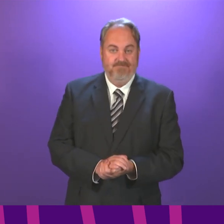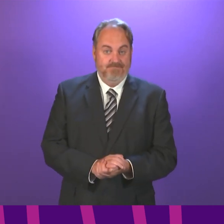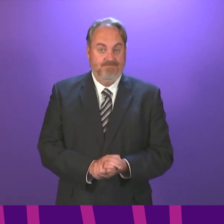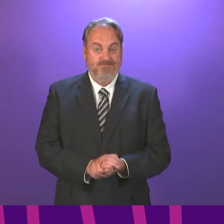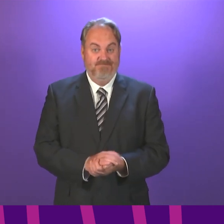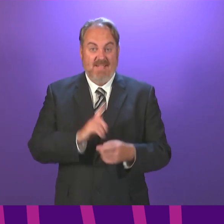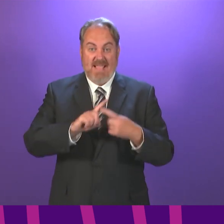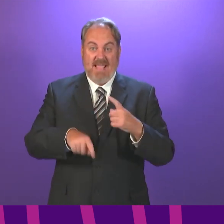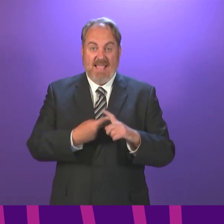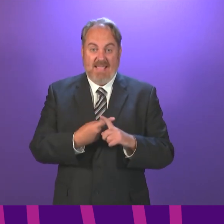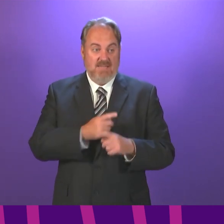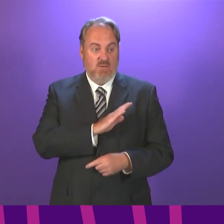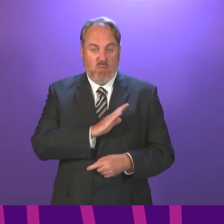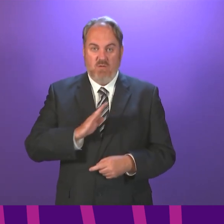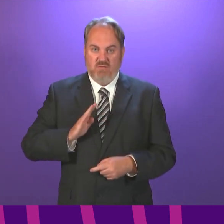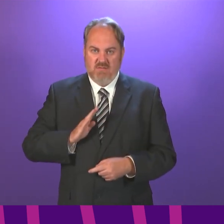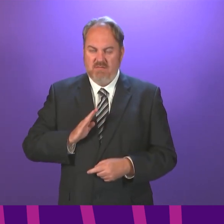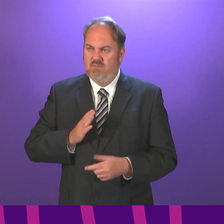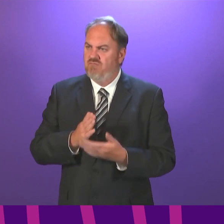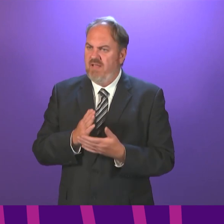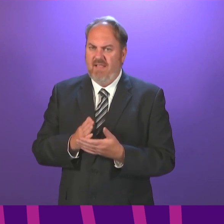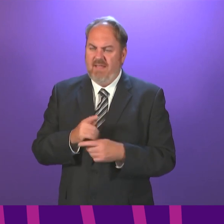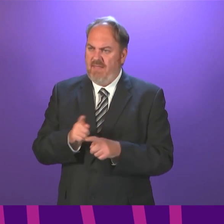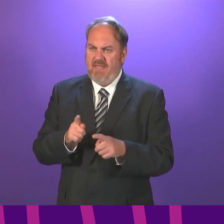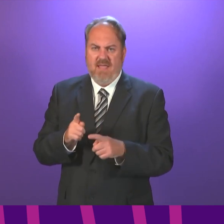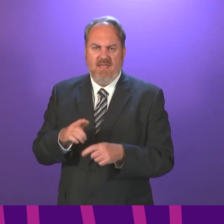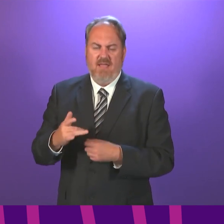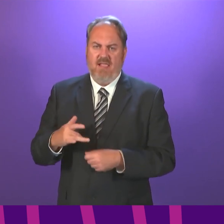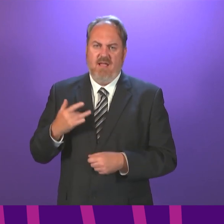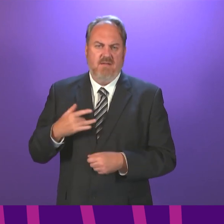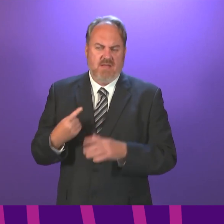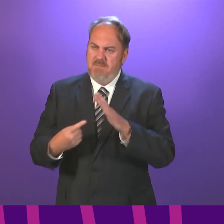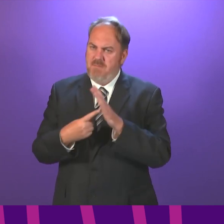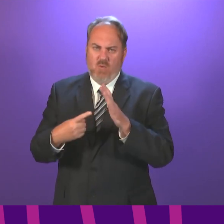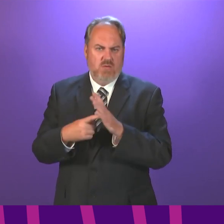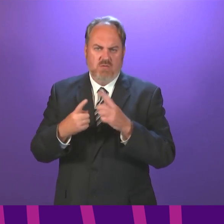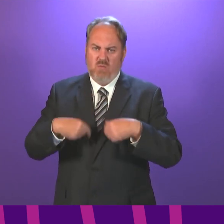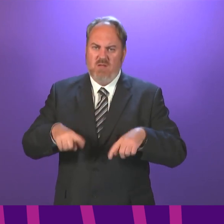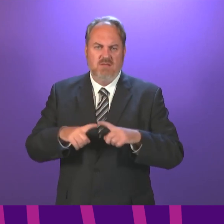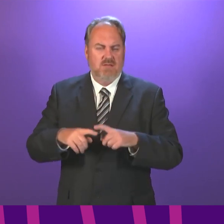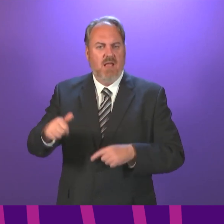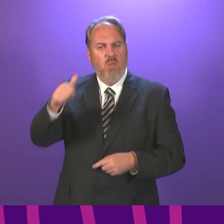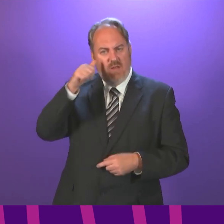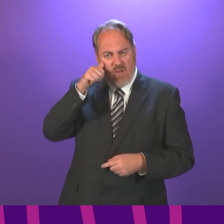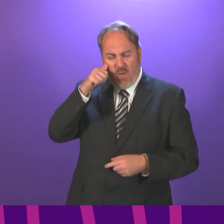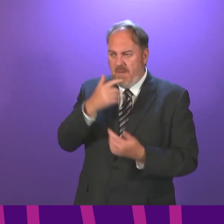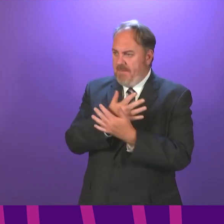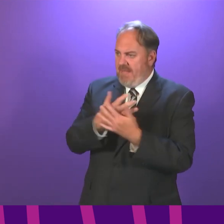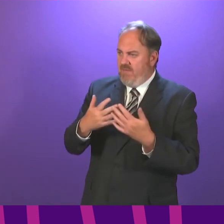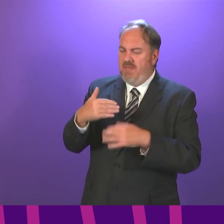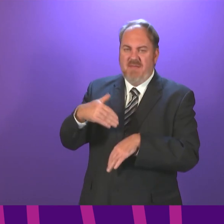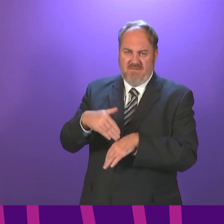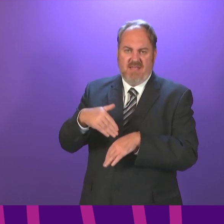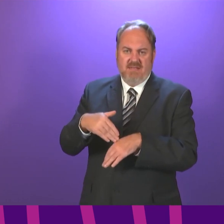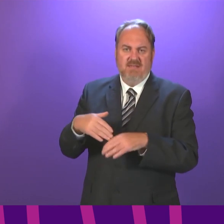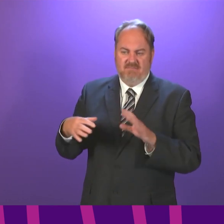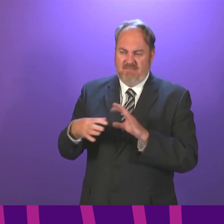Sarah Veterans' issues are always extremely important to the Government. I think, particularly given the impact on many veterans of COVID-19, we recognise